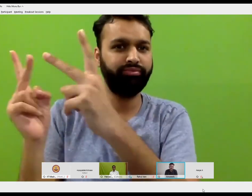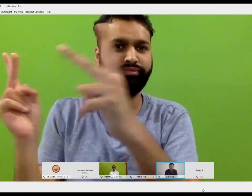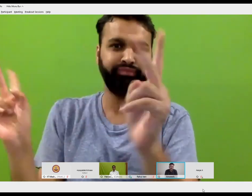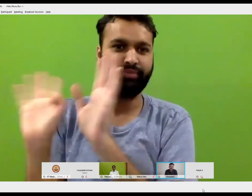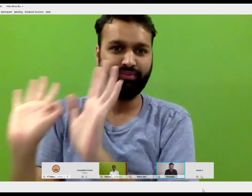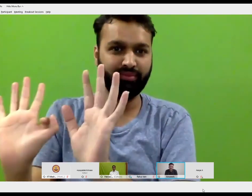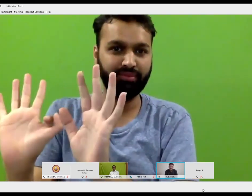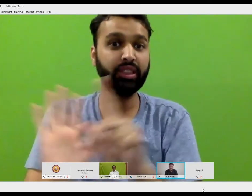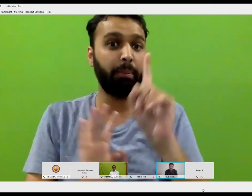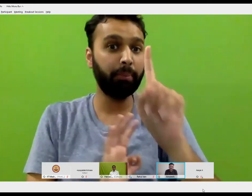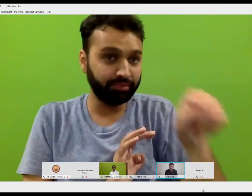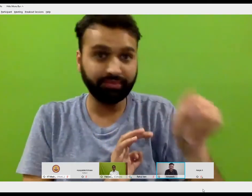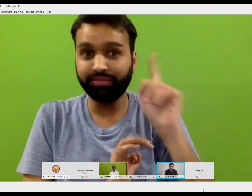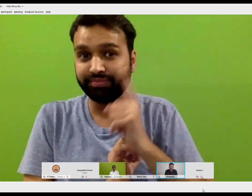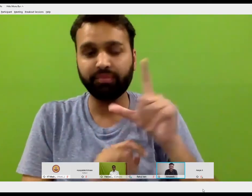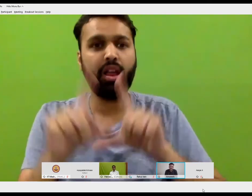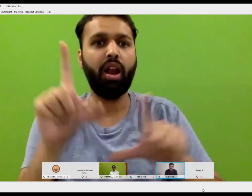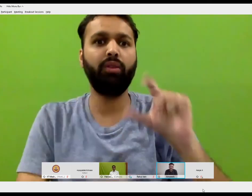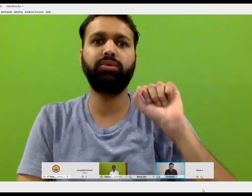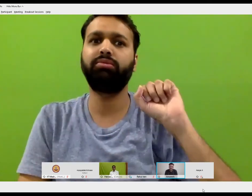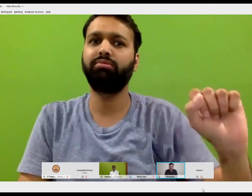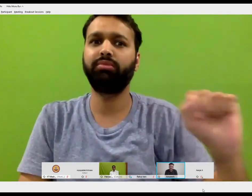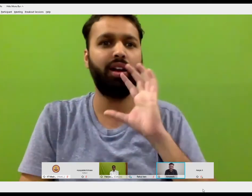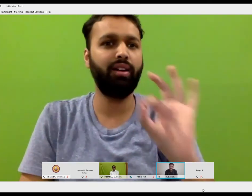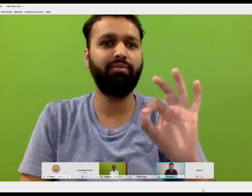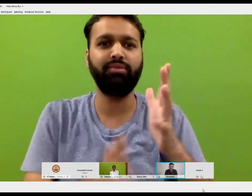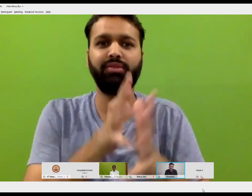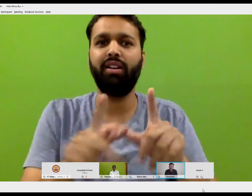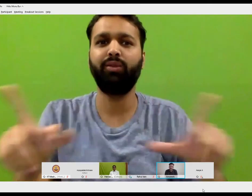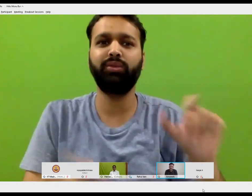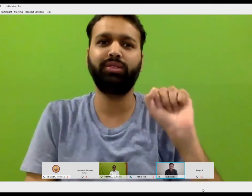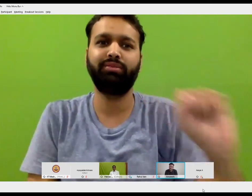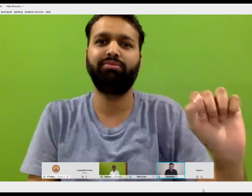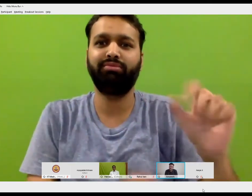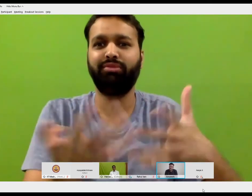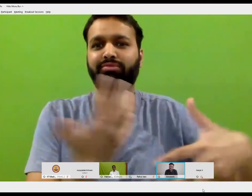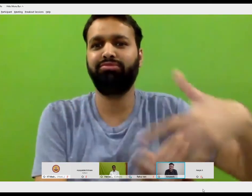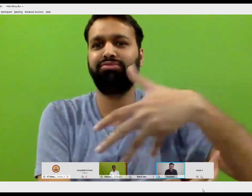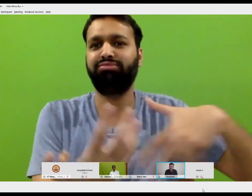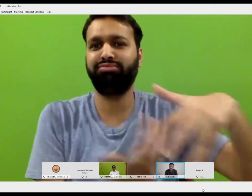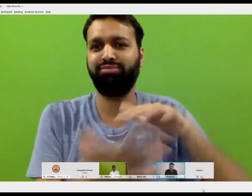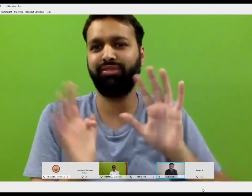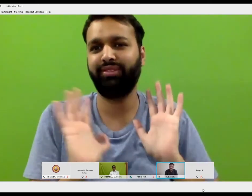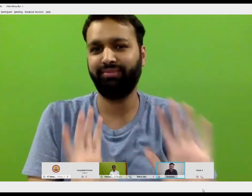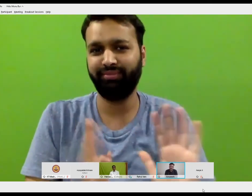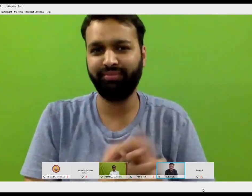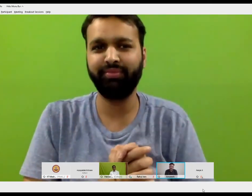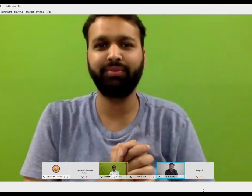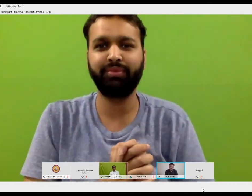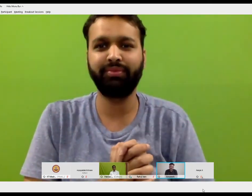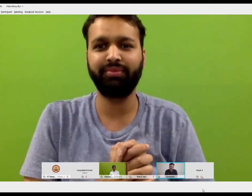spoken languages like English, Telugu and Tamil. So similarly, deaf people also have their own language,